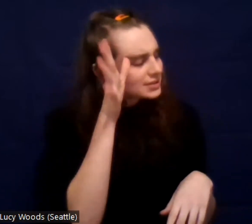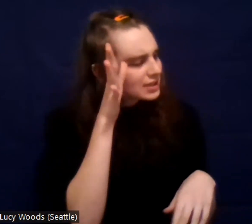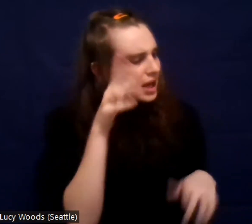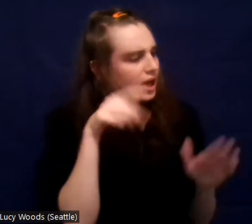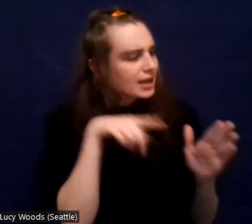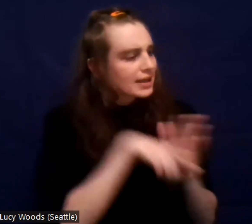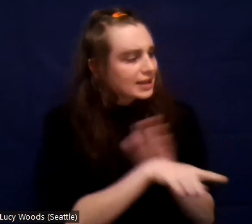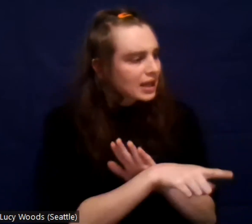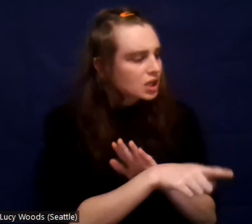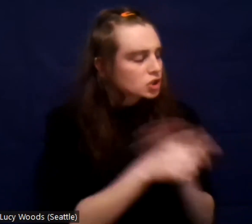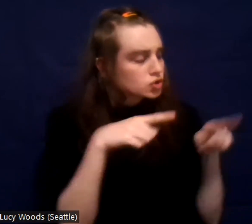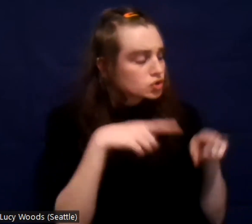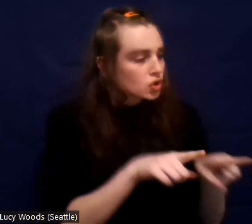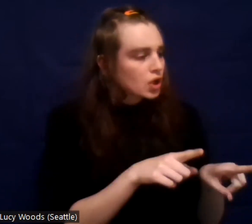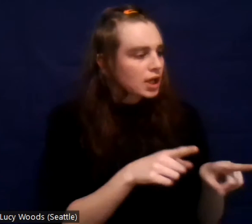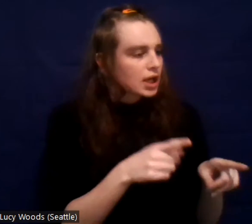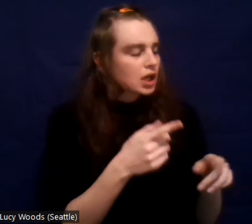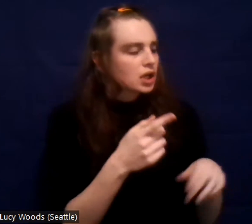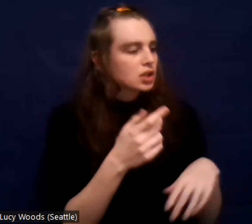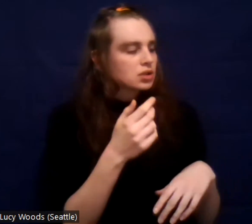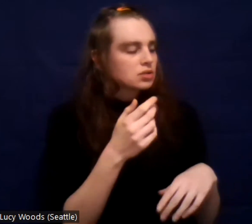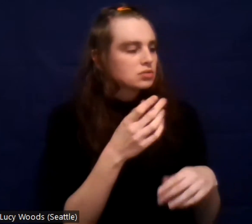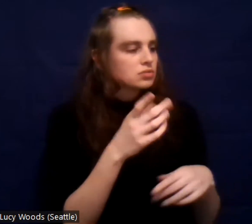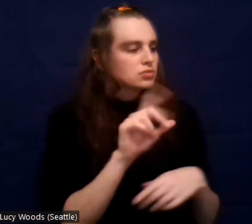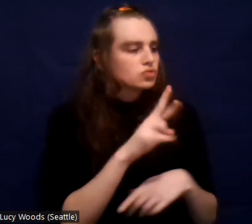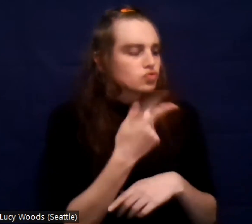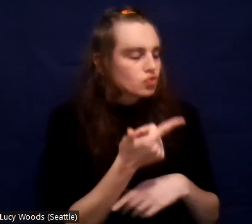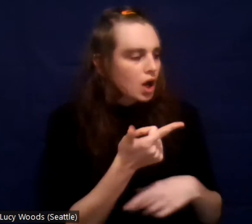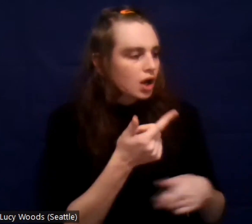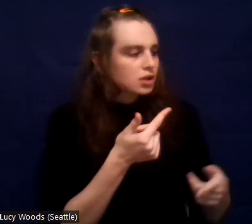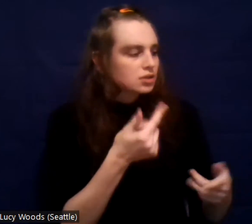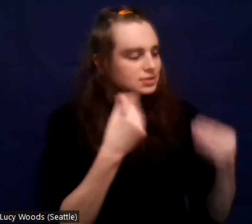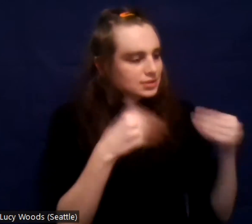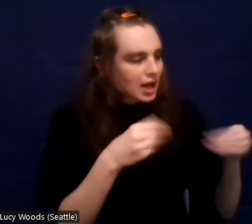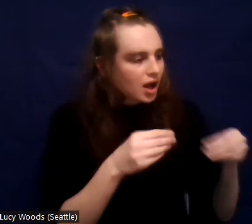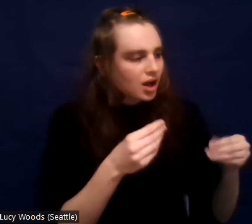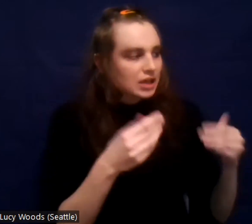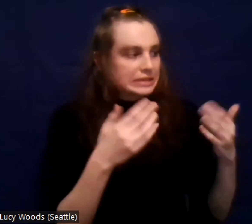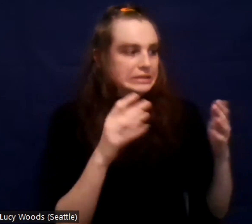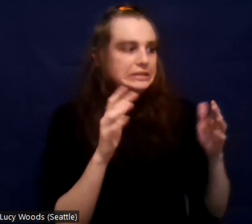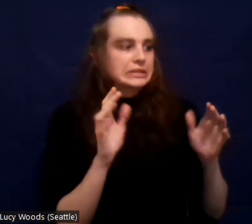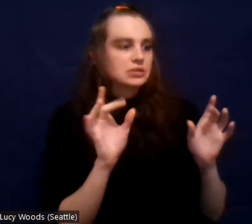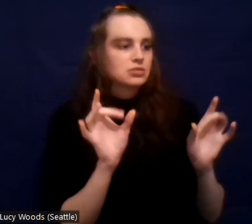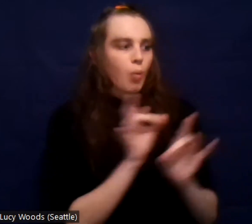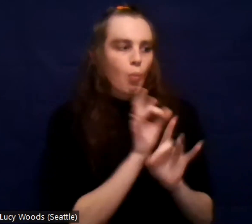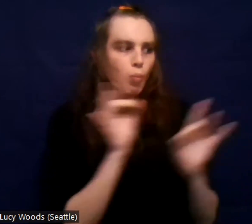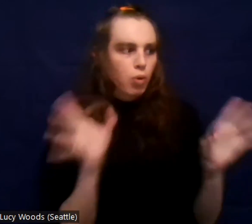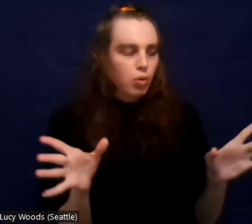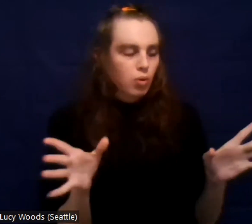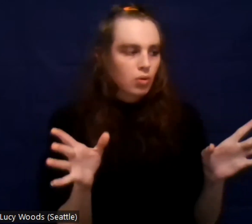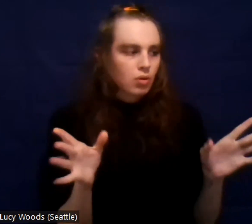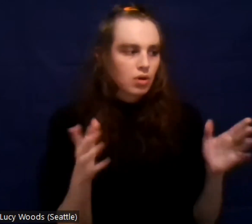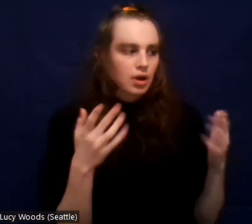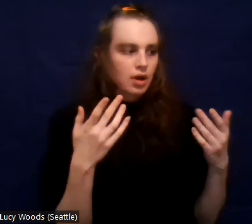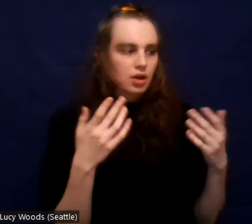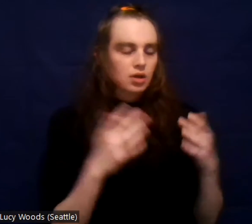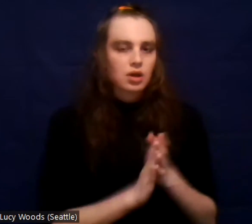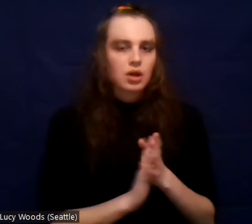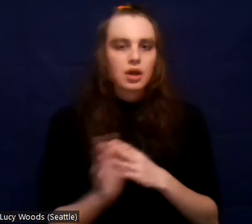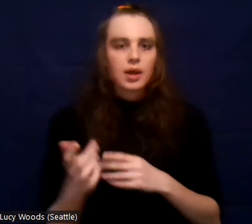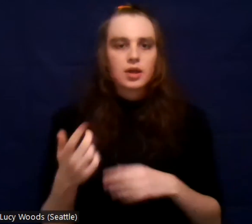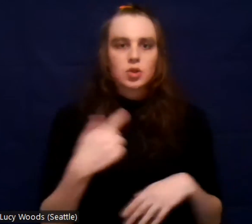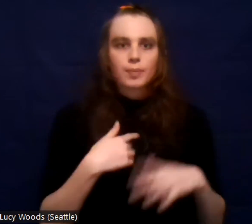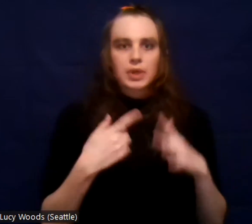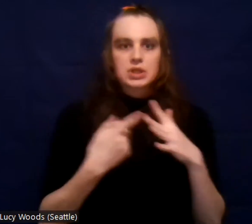catapult me into a state of just a rebellious kid. I got into as much trouble as